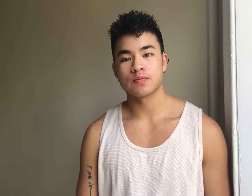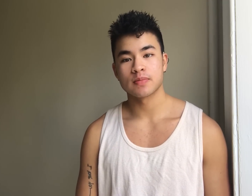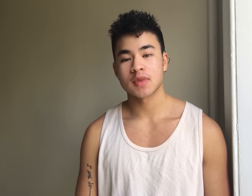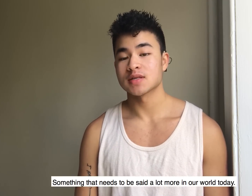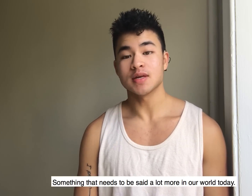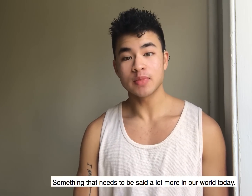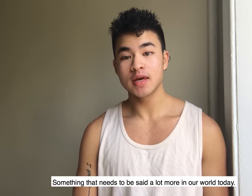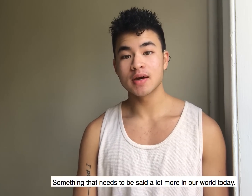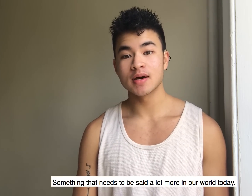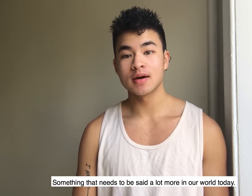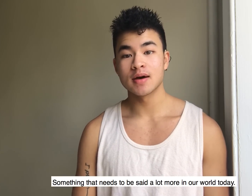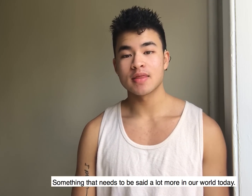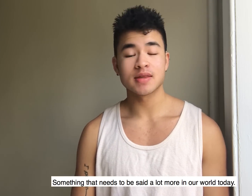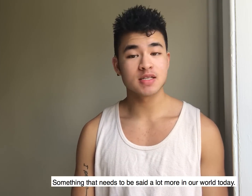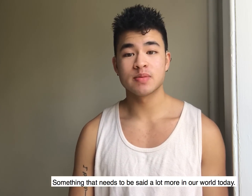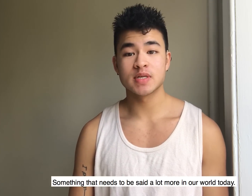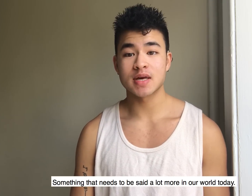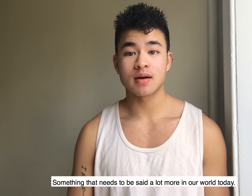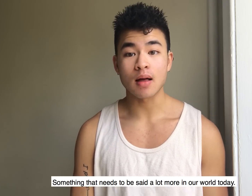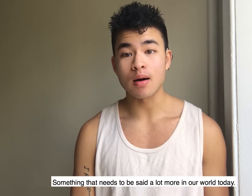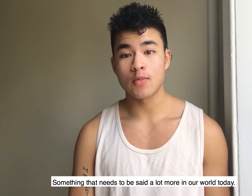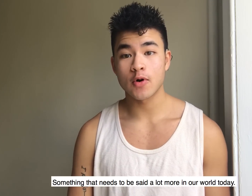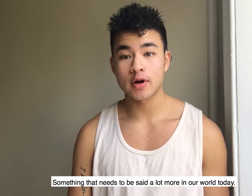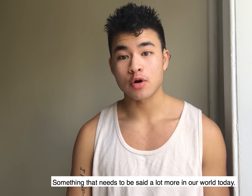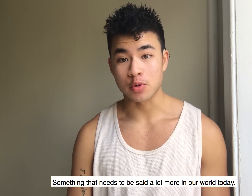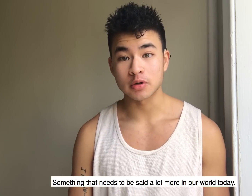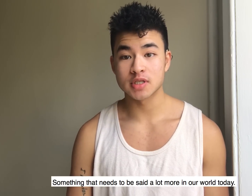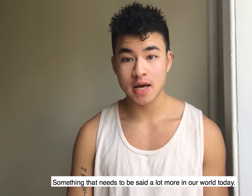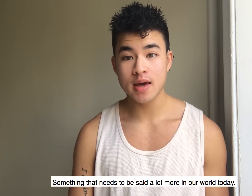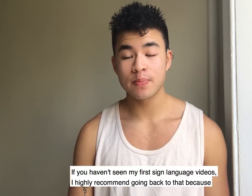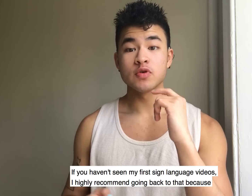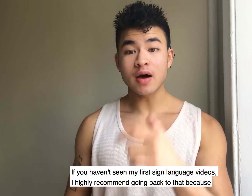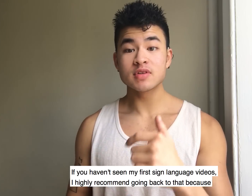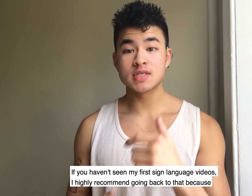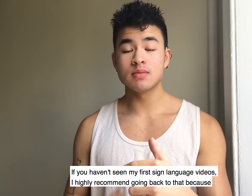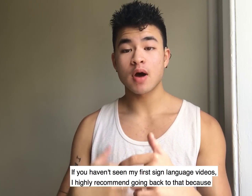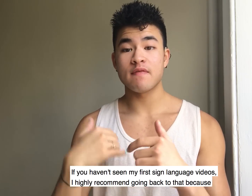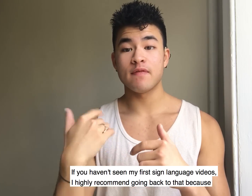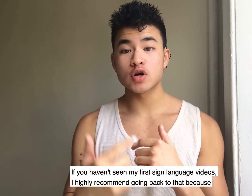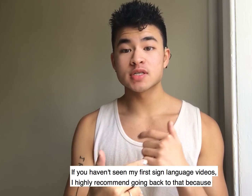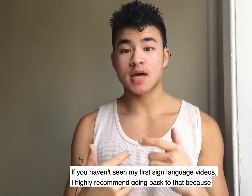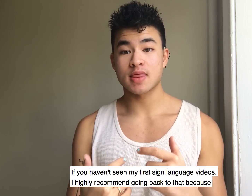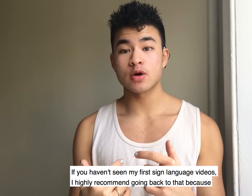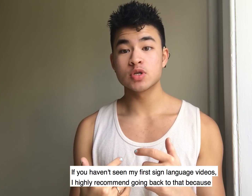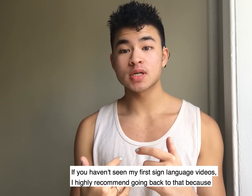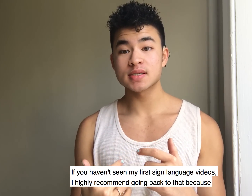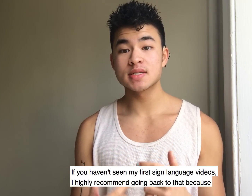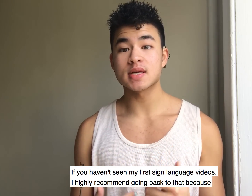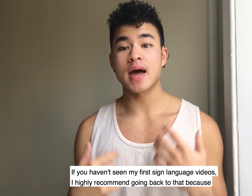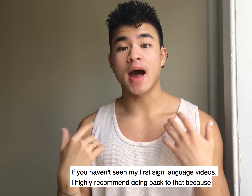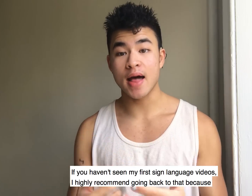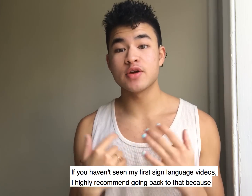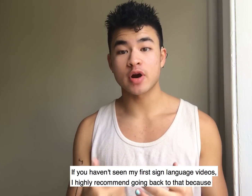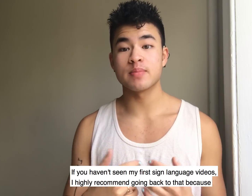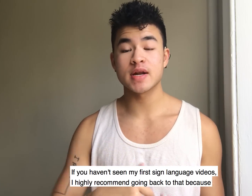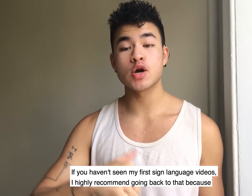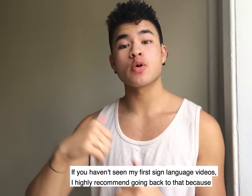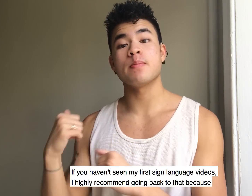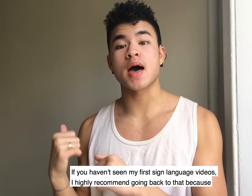something that needs to be said a lot more in our world today if you haven't seen my first sign language lessons I highly recommend going back